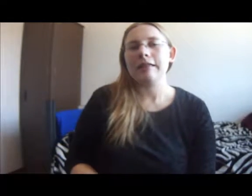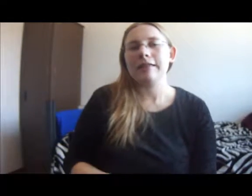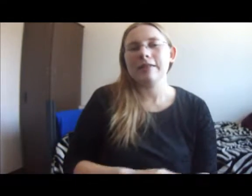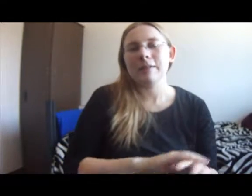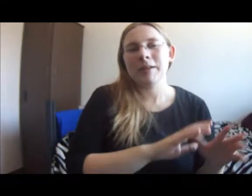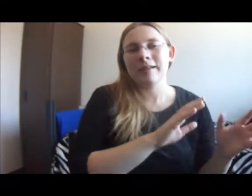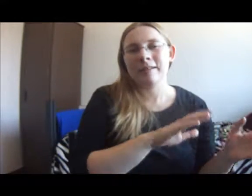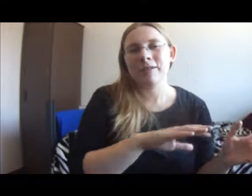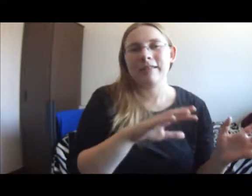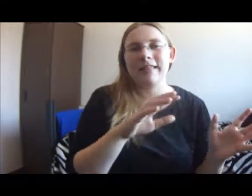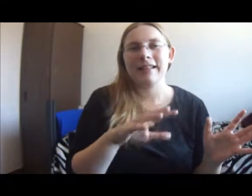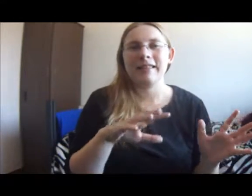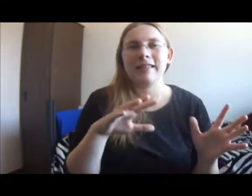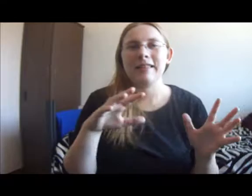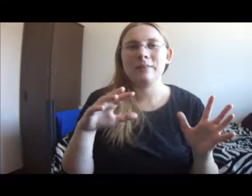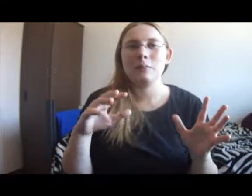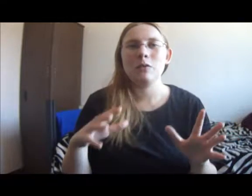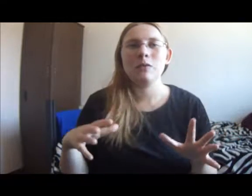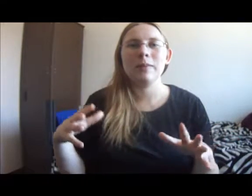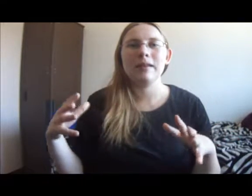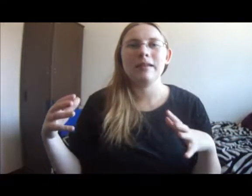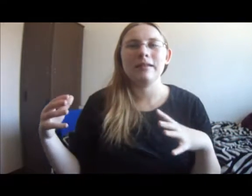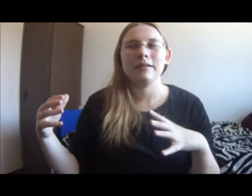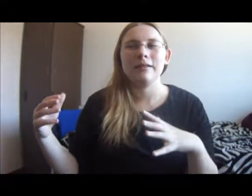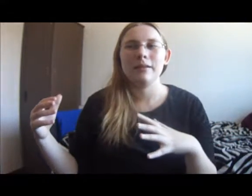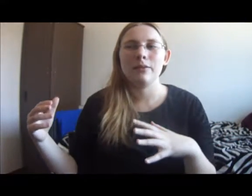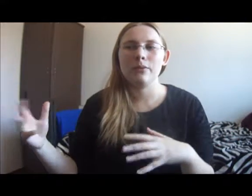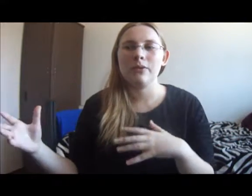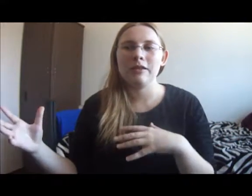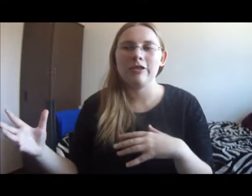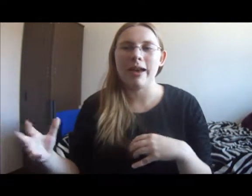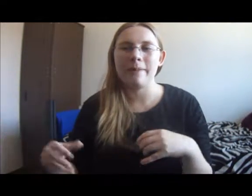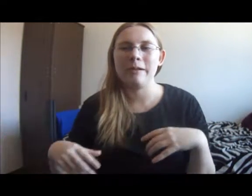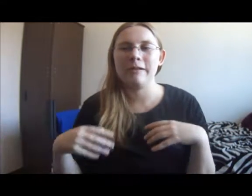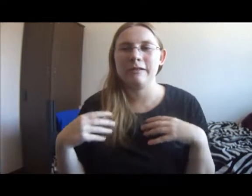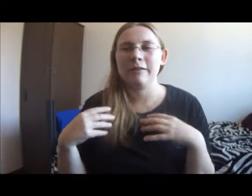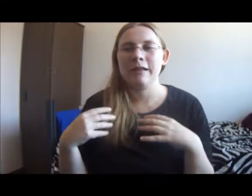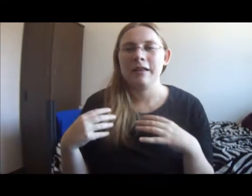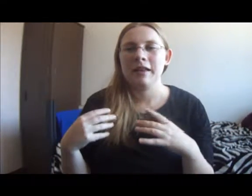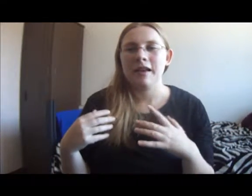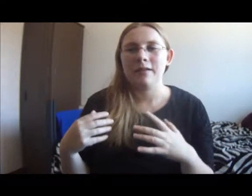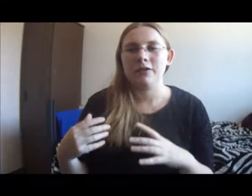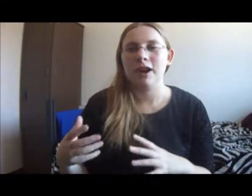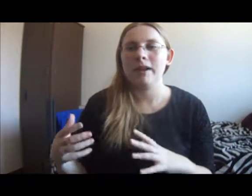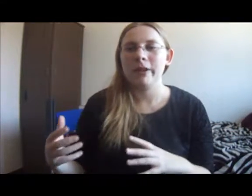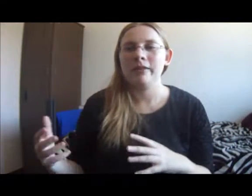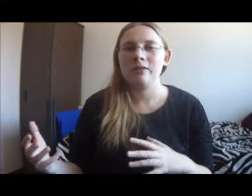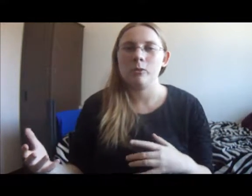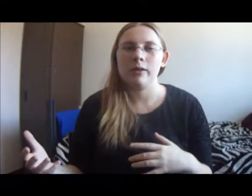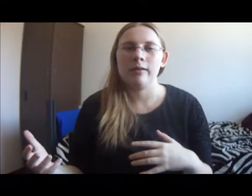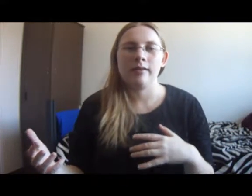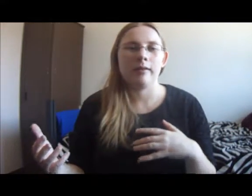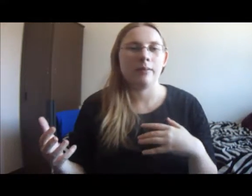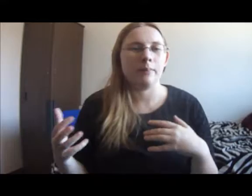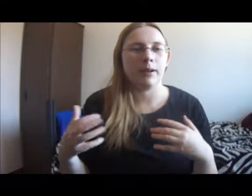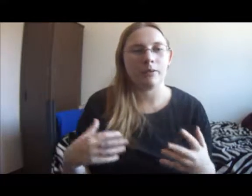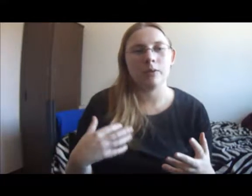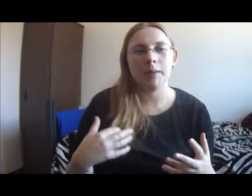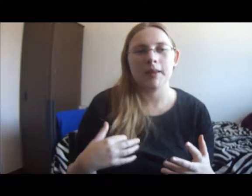So we are sort of seeing this movement through these chapters. Of trying to make these choices. But also being